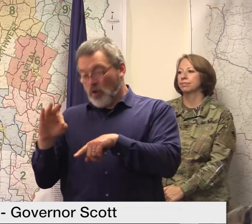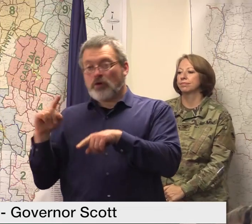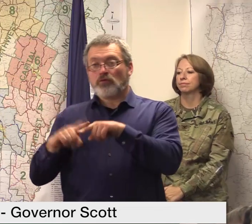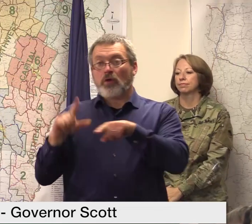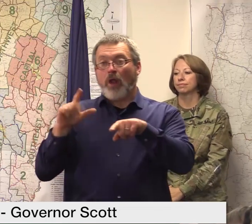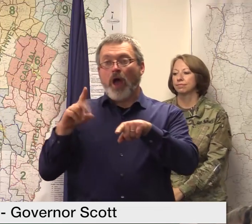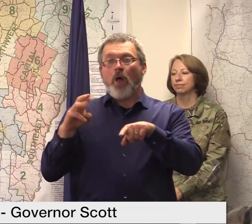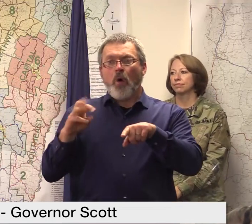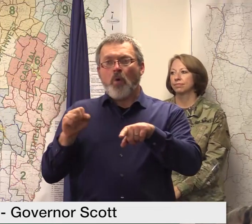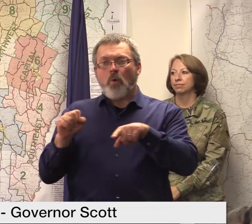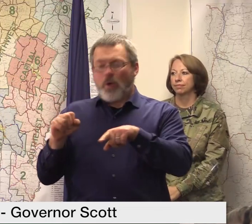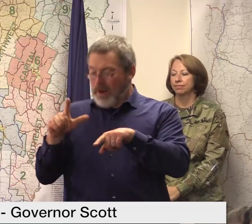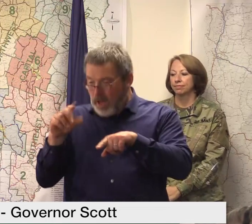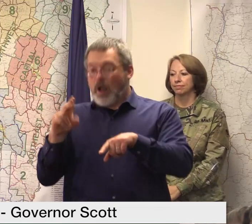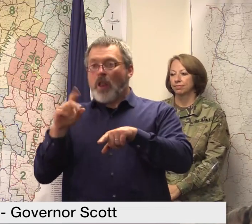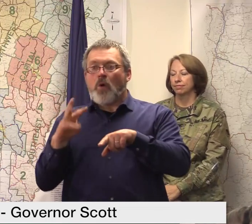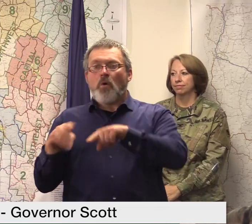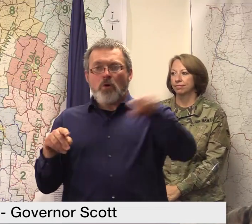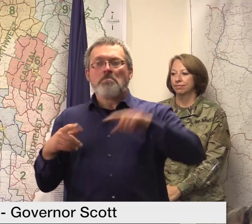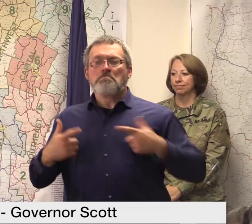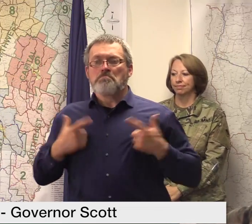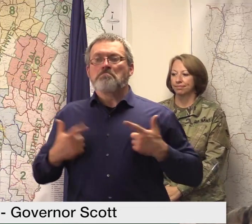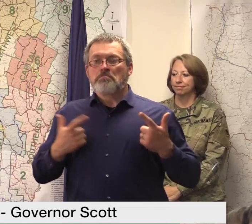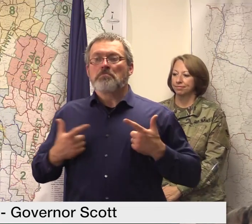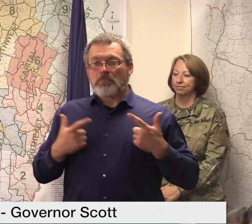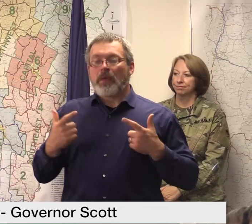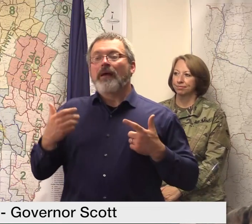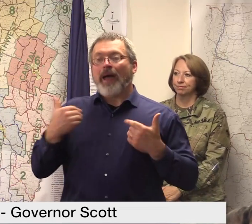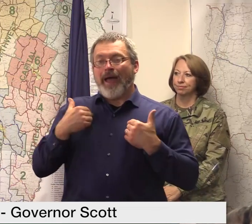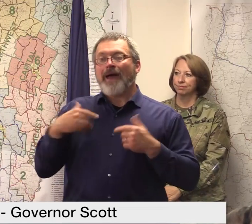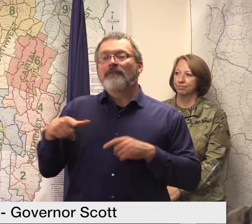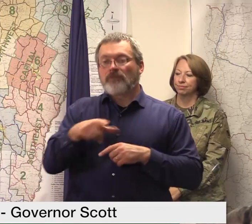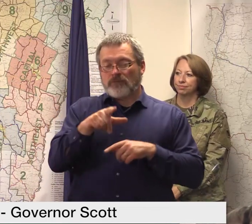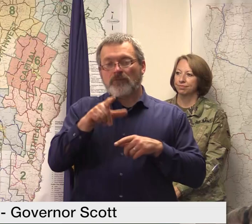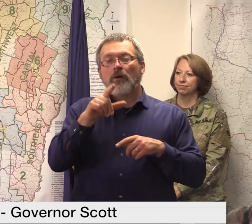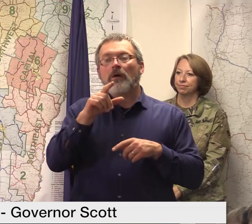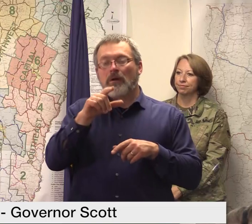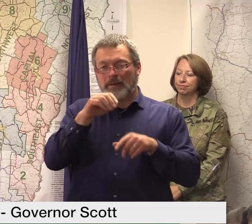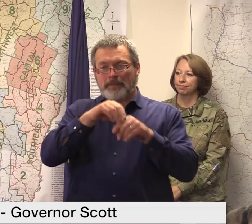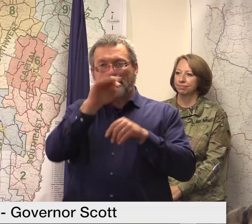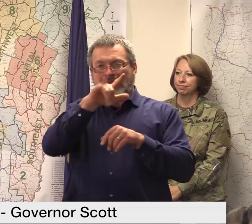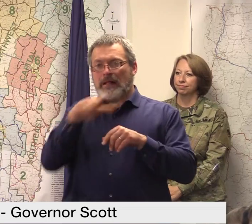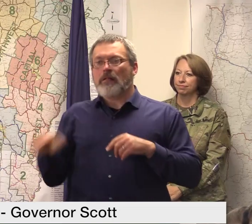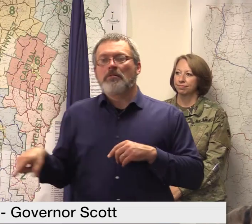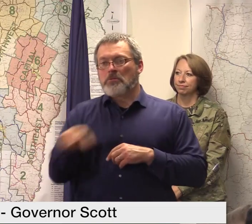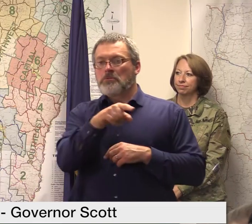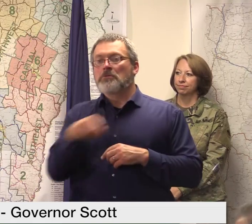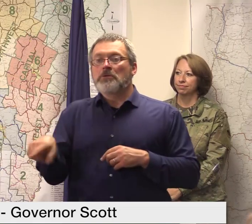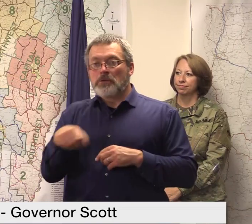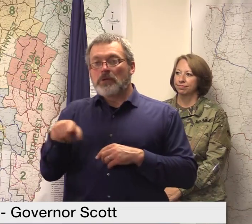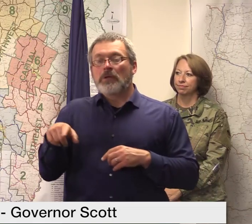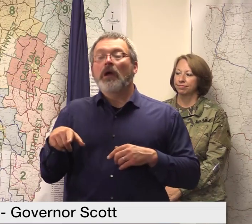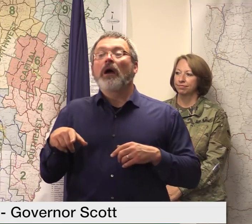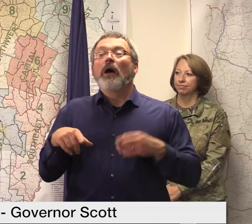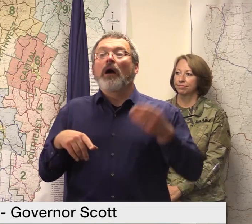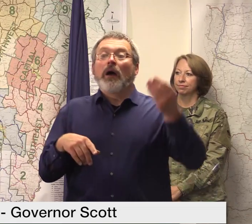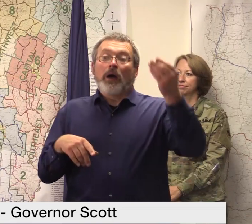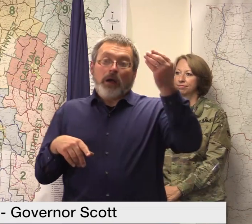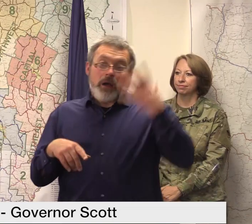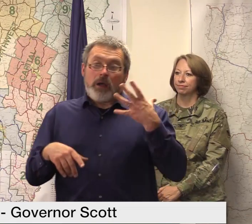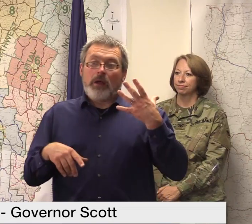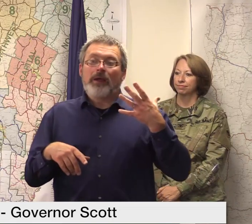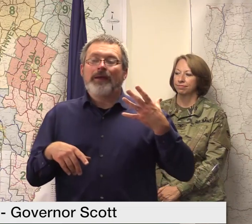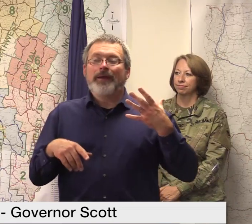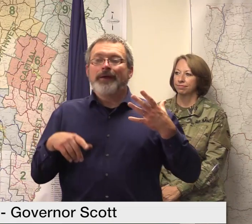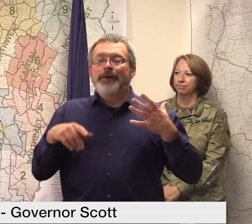vermont there were two landslides in chester on that line last night so we are closely watching